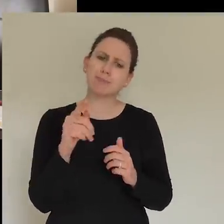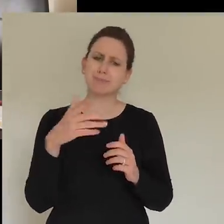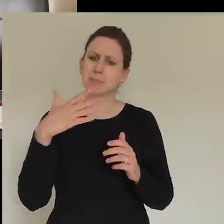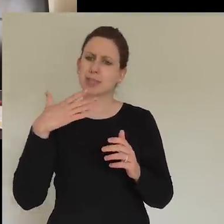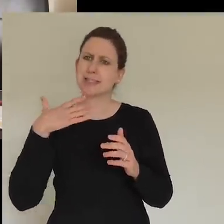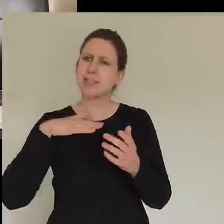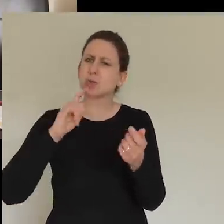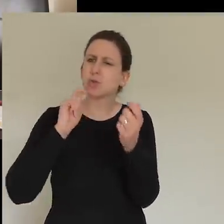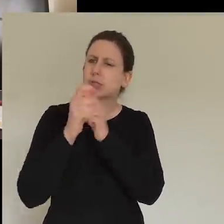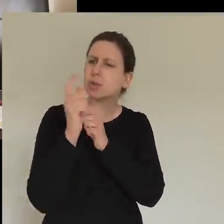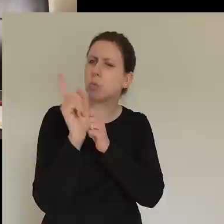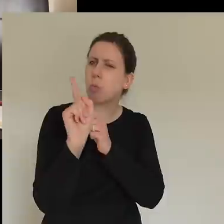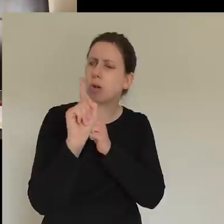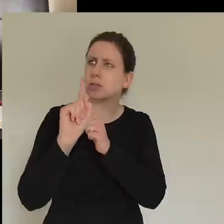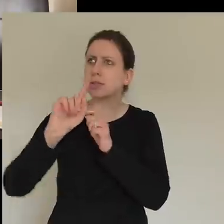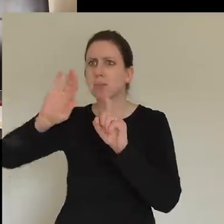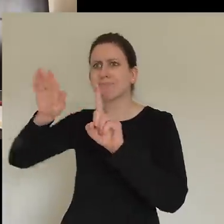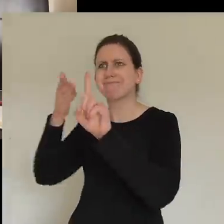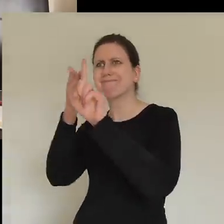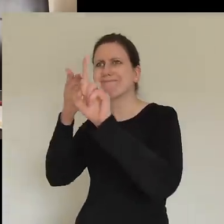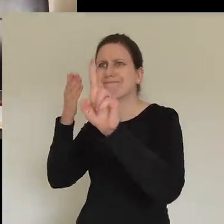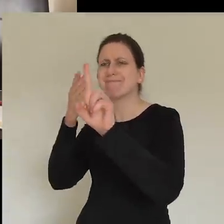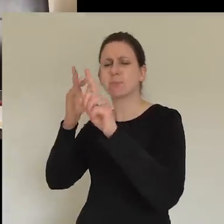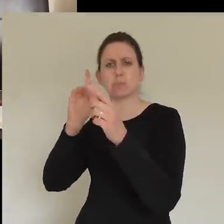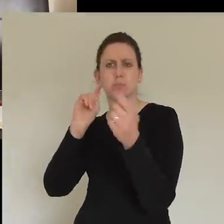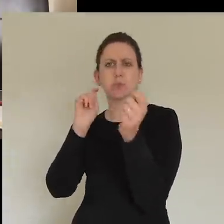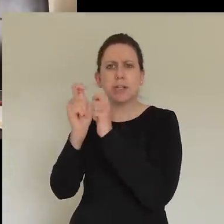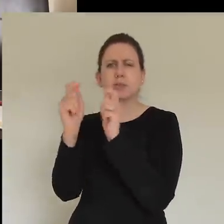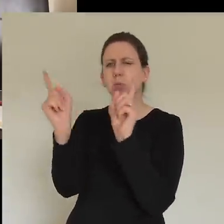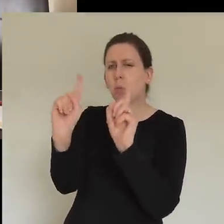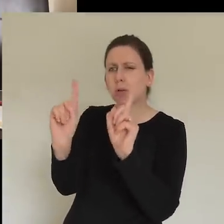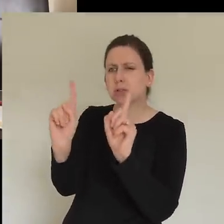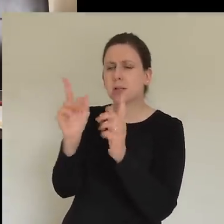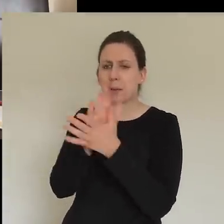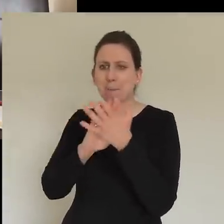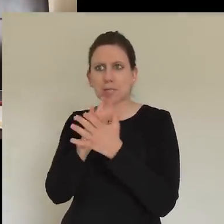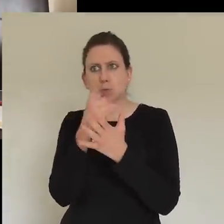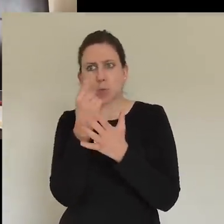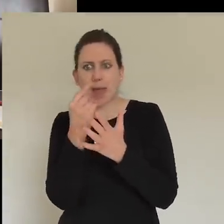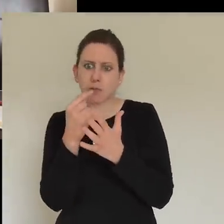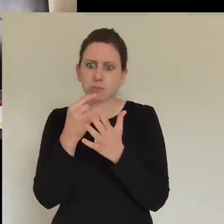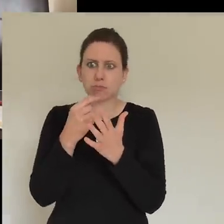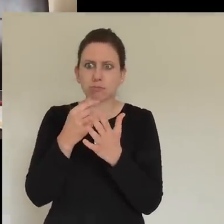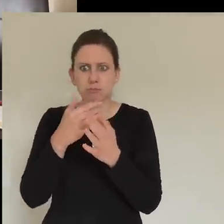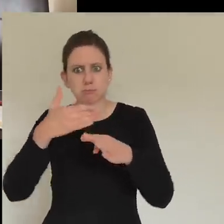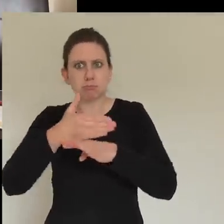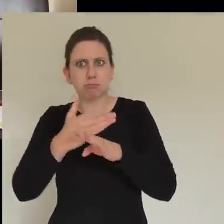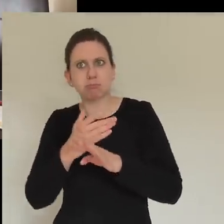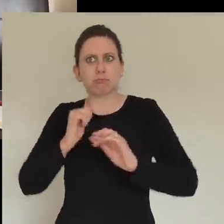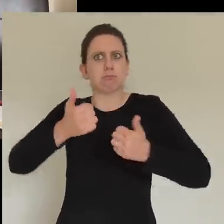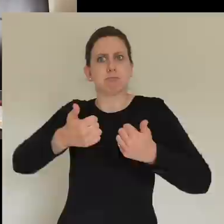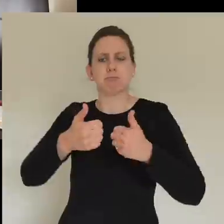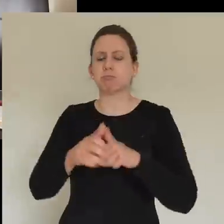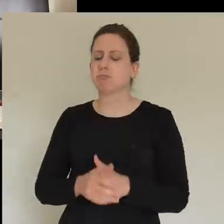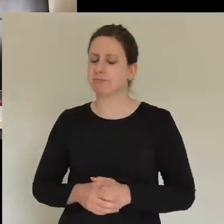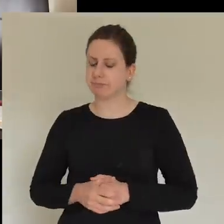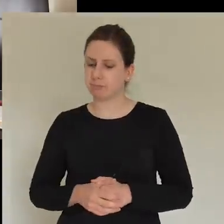emphasis in order to be a greater steward of the time and efforts you have available to you? Yeah, I think it's about